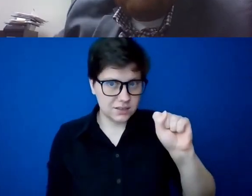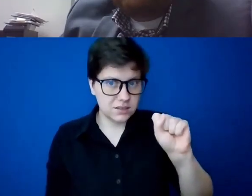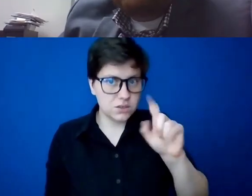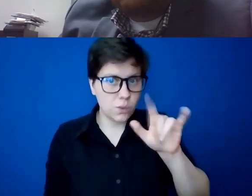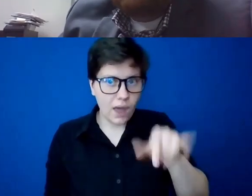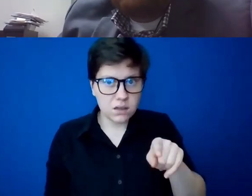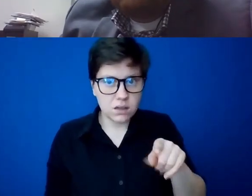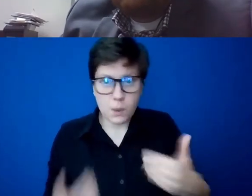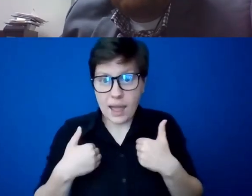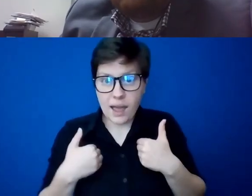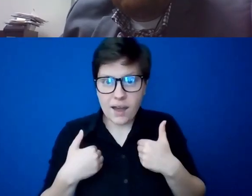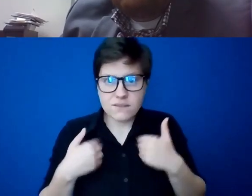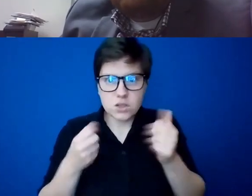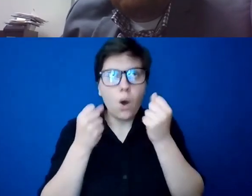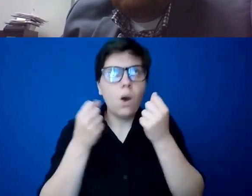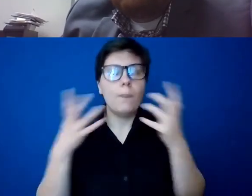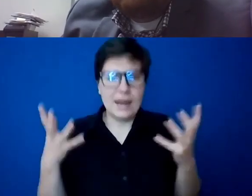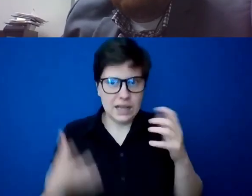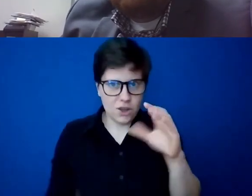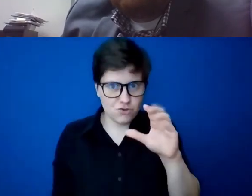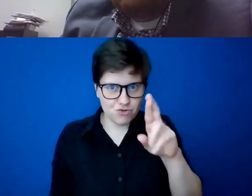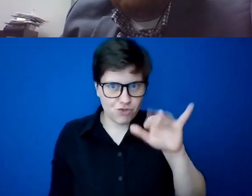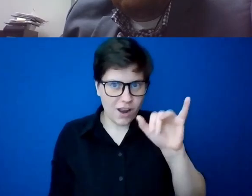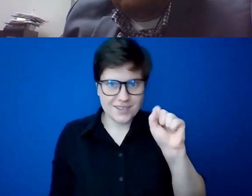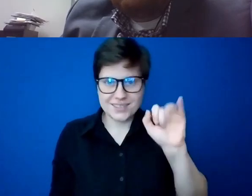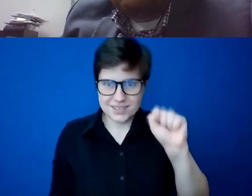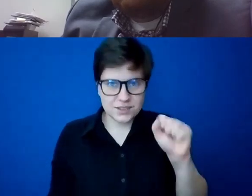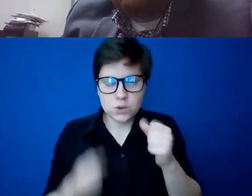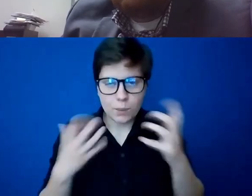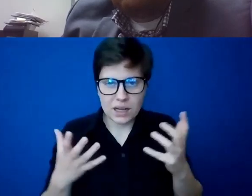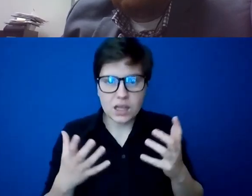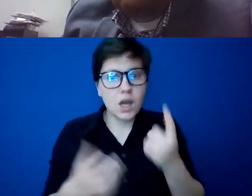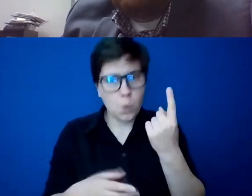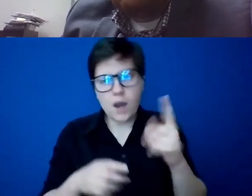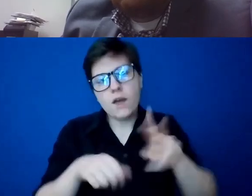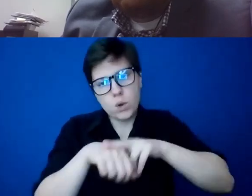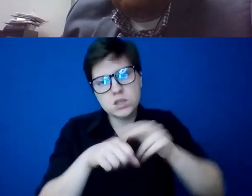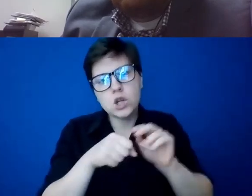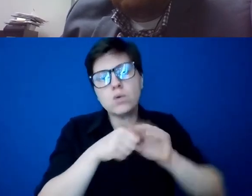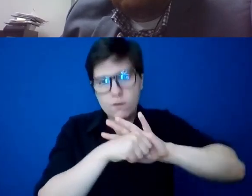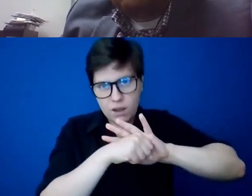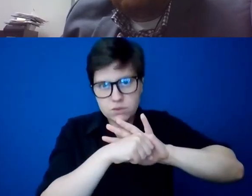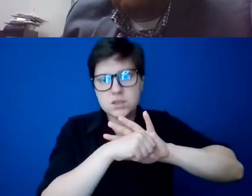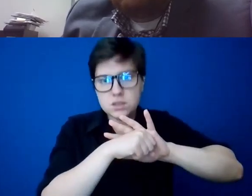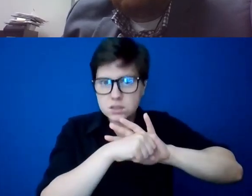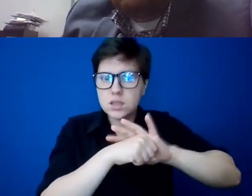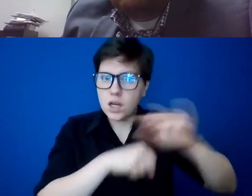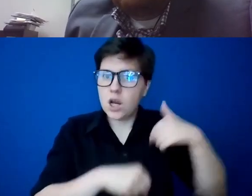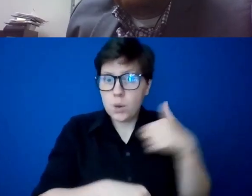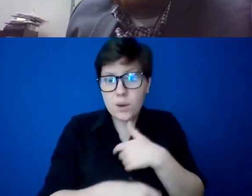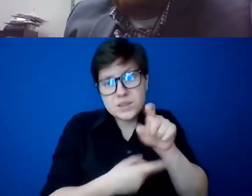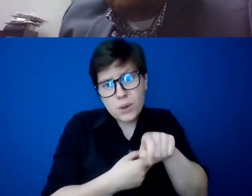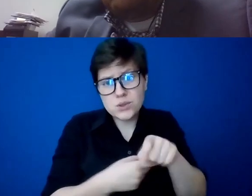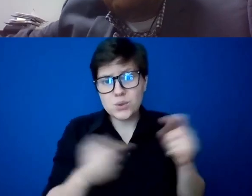we have crises coming out of our ears, uh, these days. Um, but, but one of them is the coronavirus. Like this, we were supposed to be